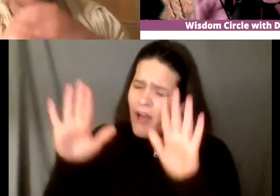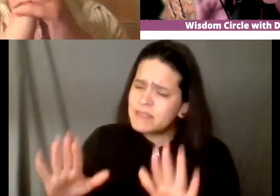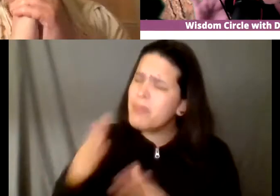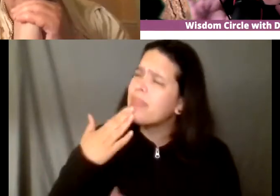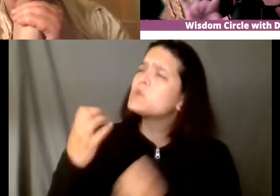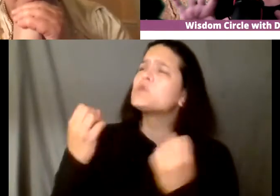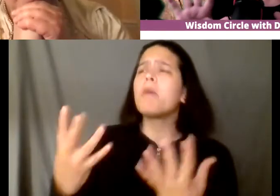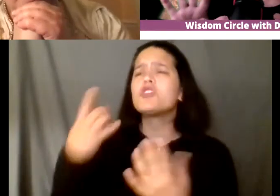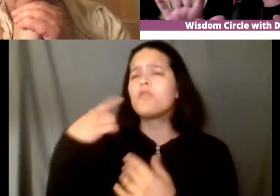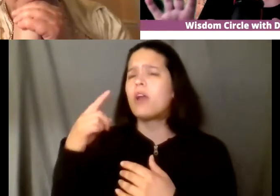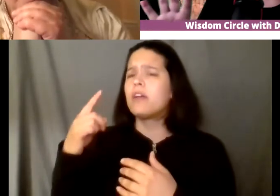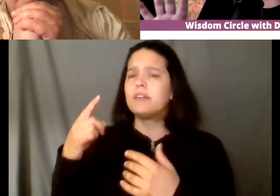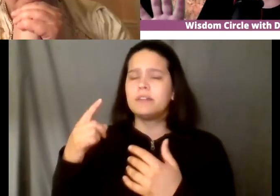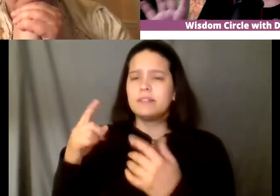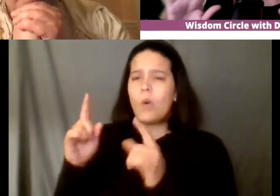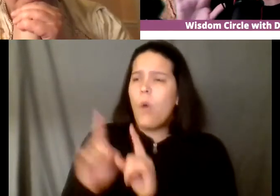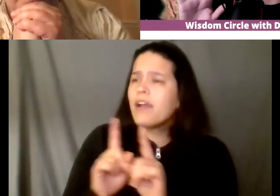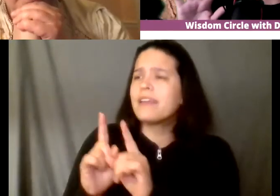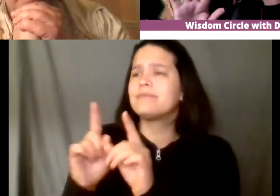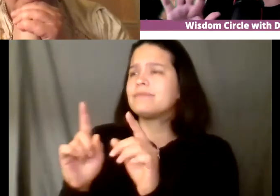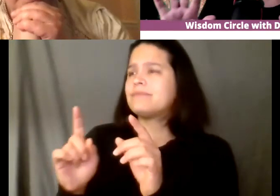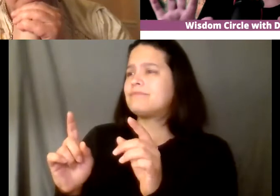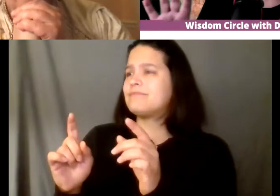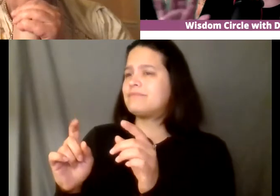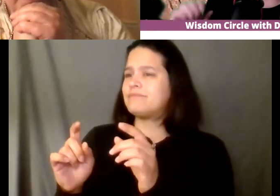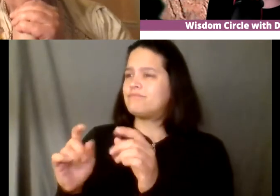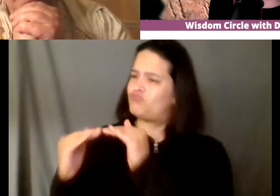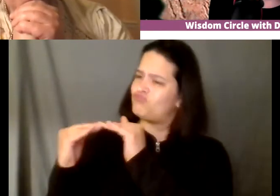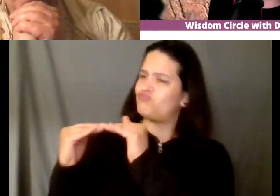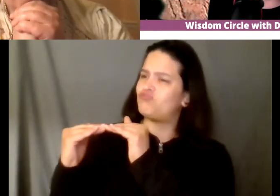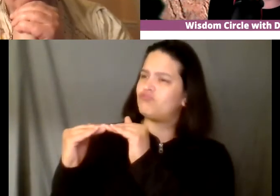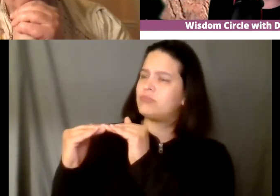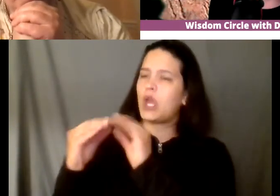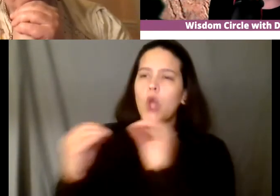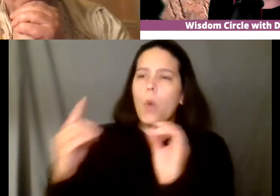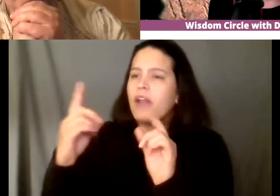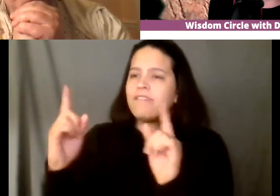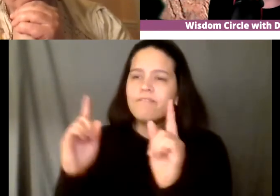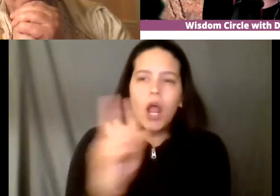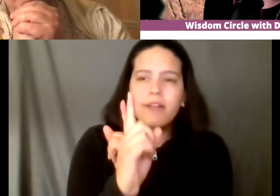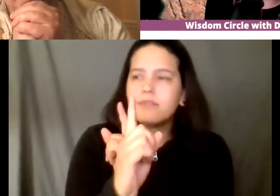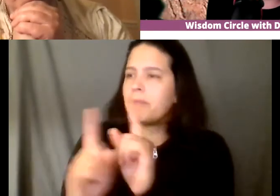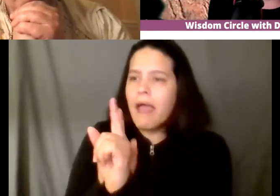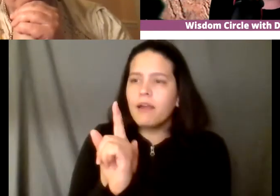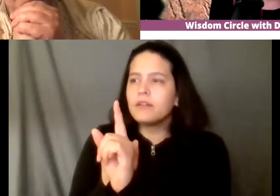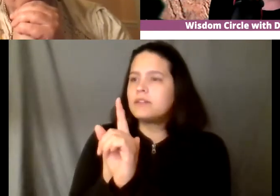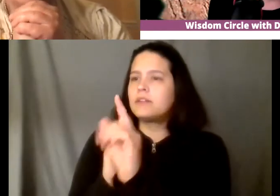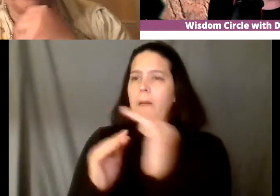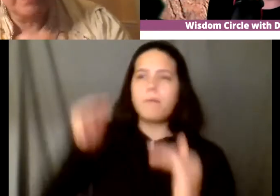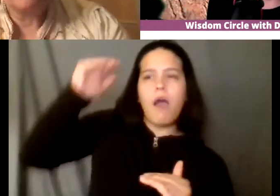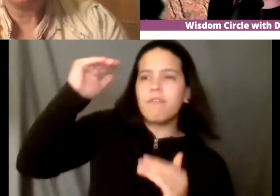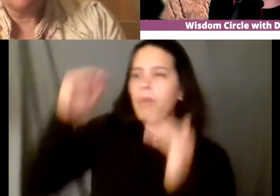as one nobody in front nobody behind nobody above nobody below